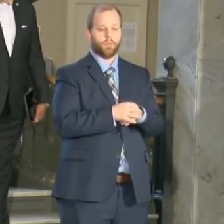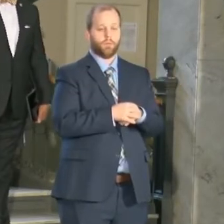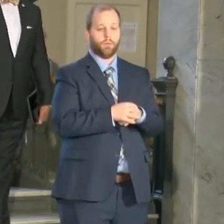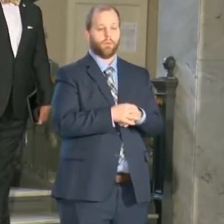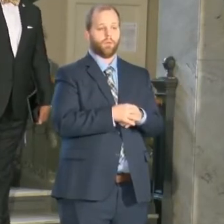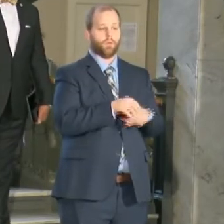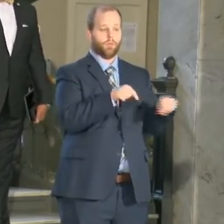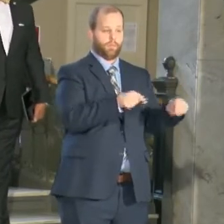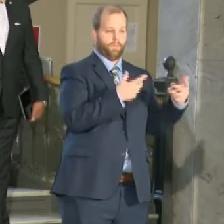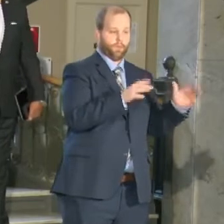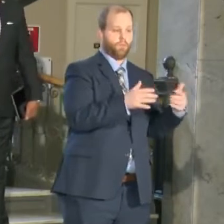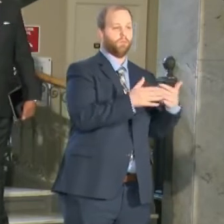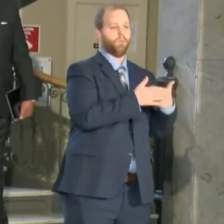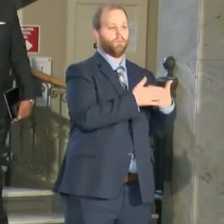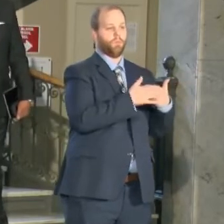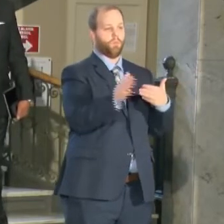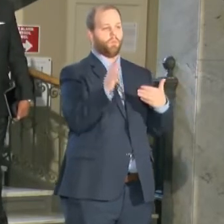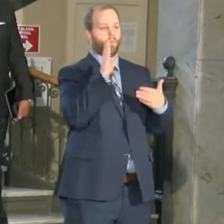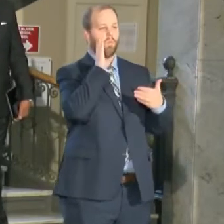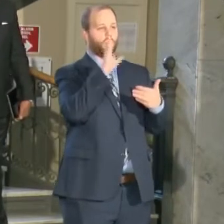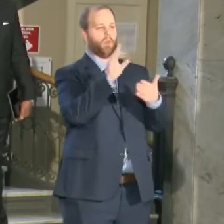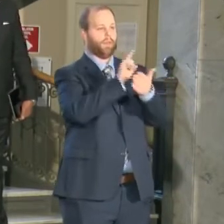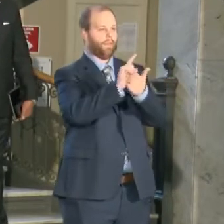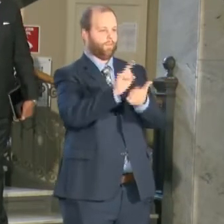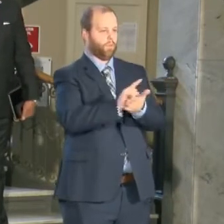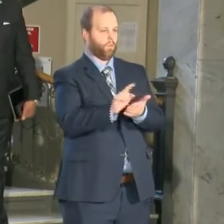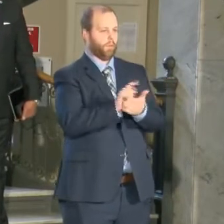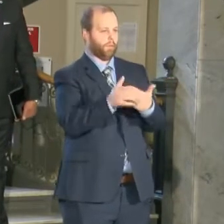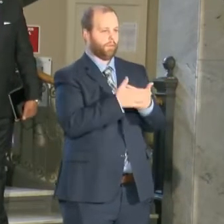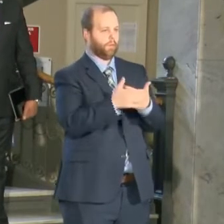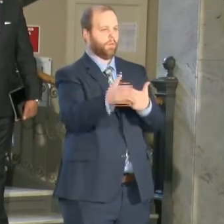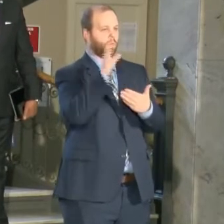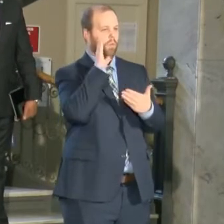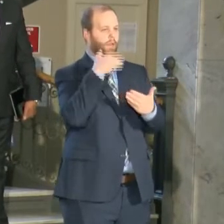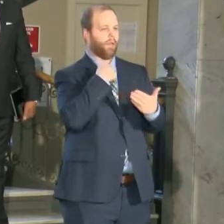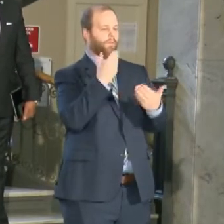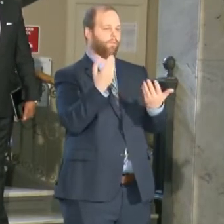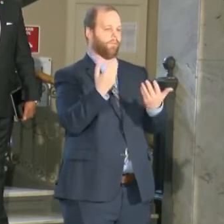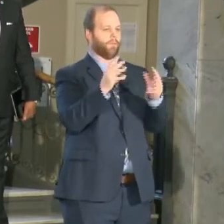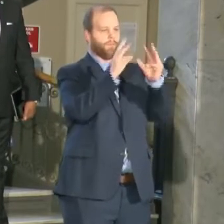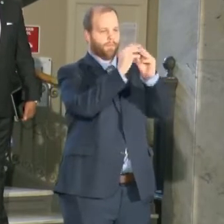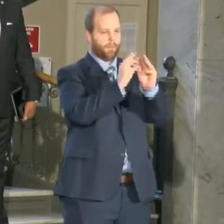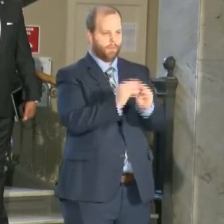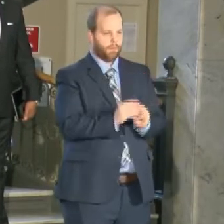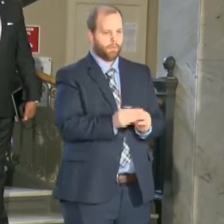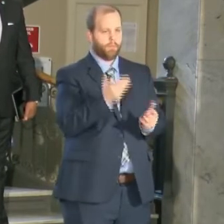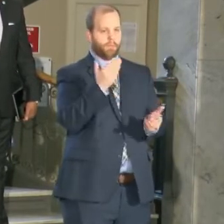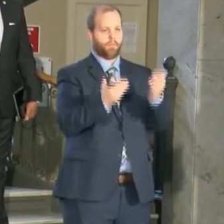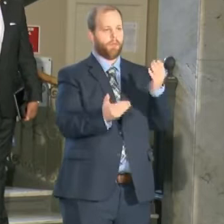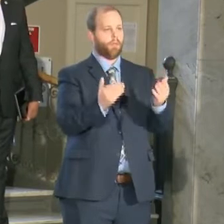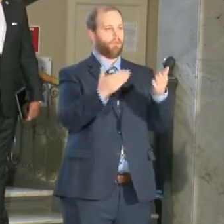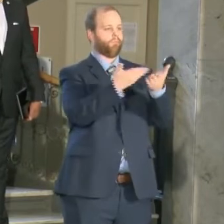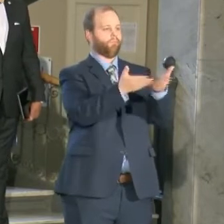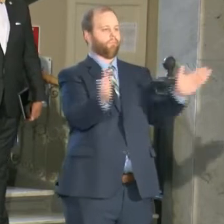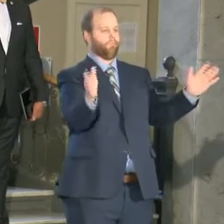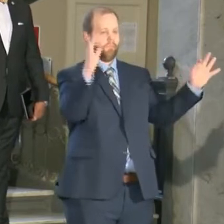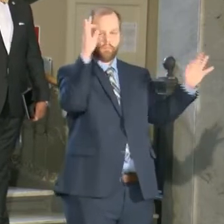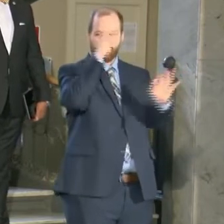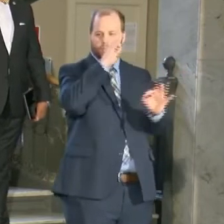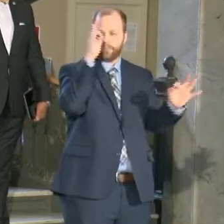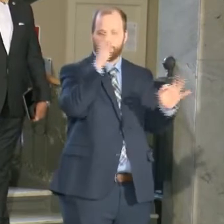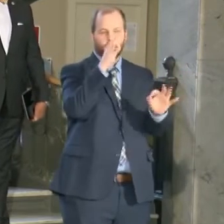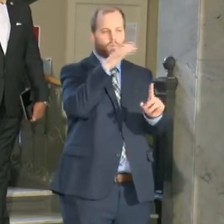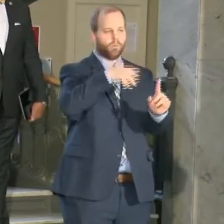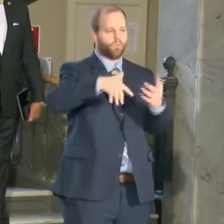briefings to make sure the public is aware uh because many times the public may not be aware of everything that's going on around them as we're working to protect and serve